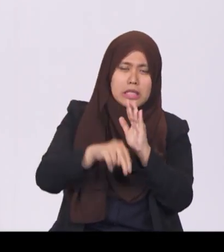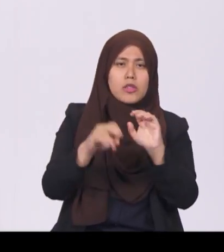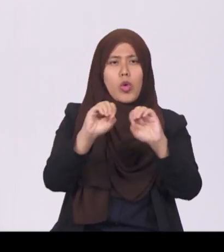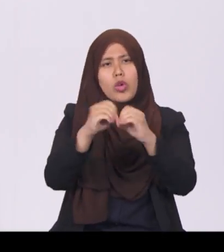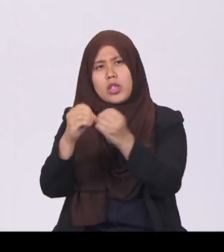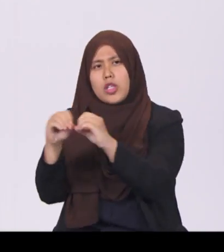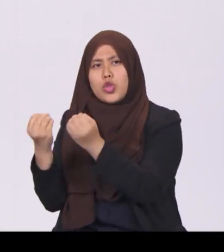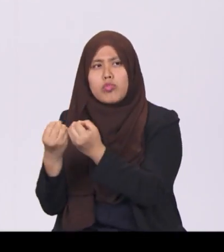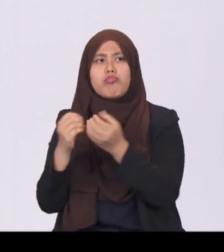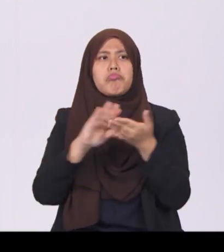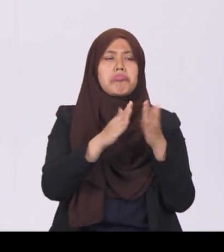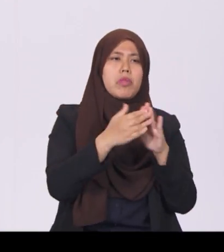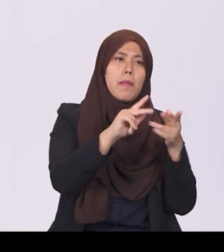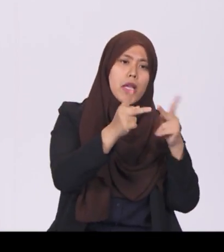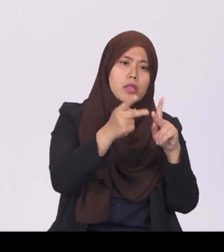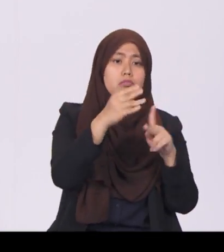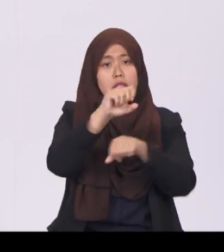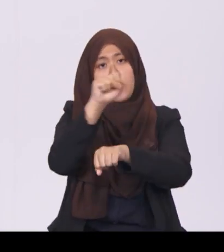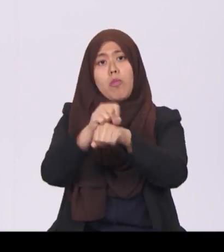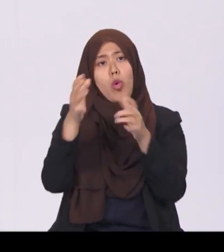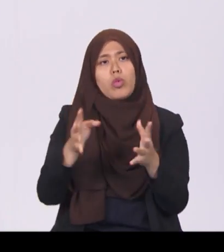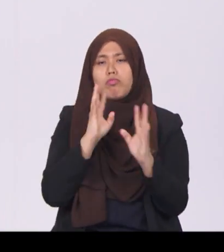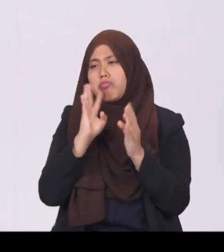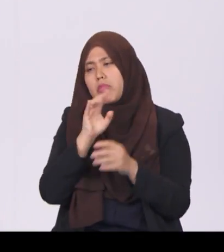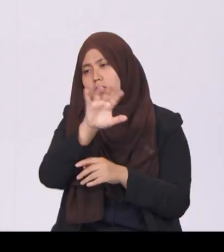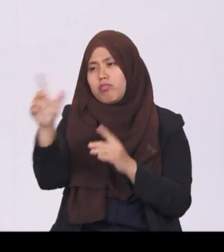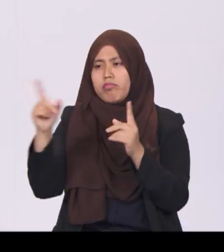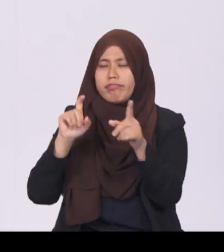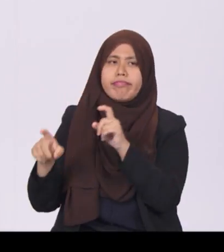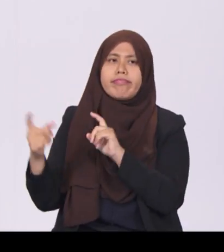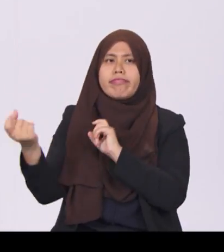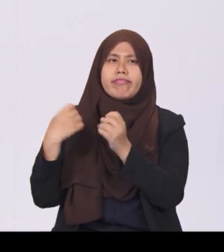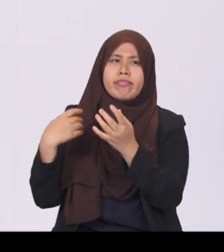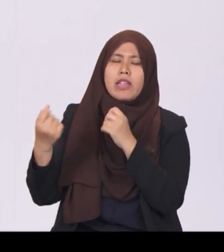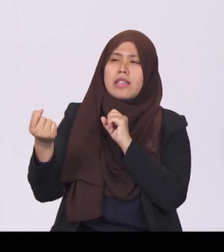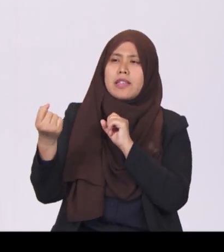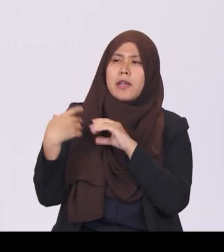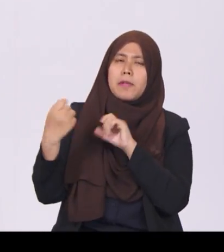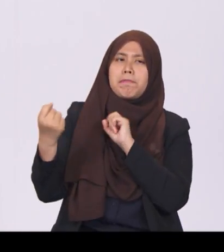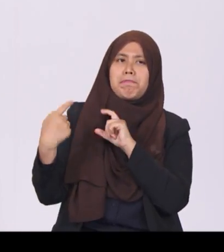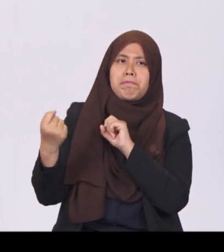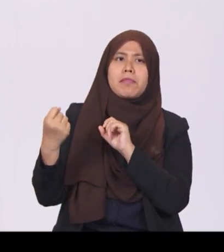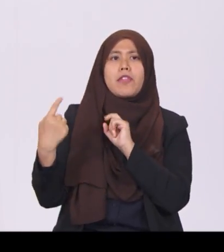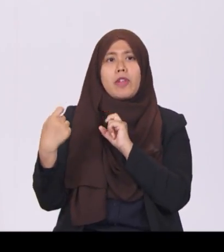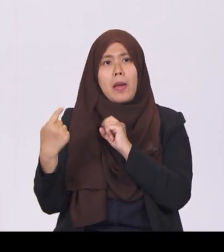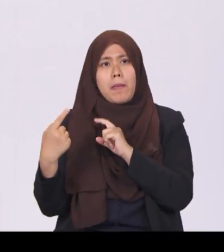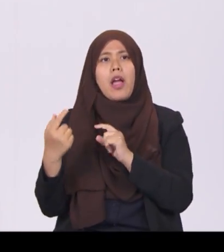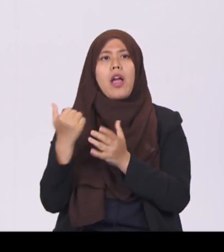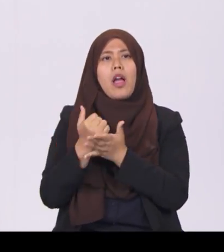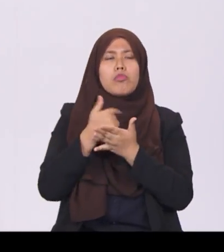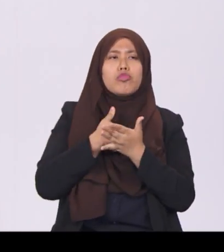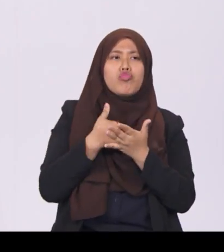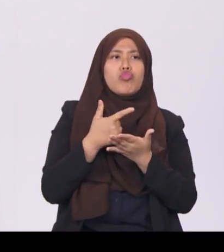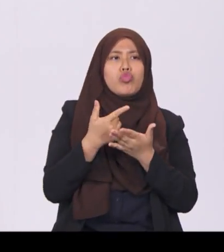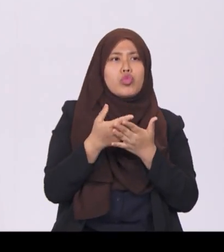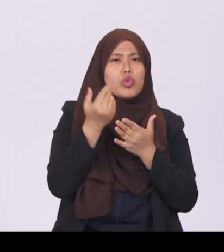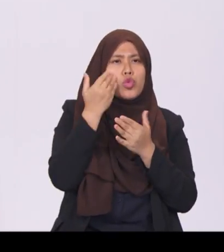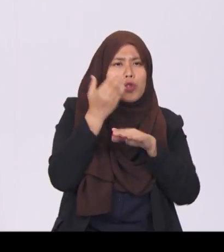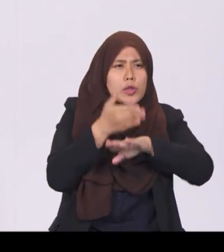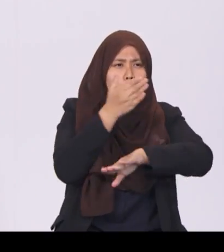partners and Singaporeans. They gave me useful feedback, which helped to refine our policies and set our priorities for the